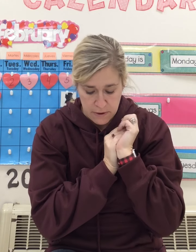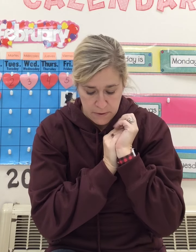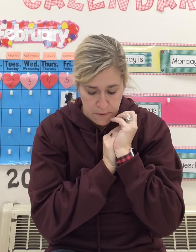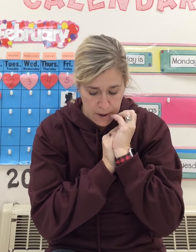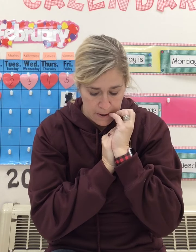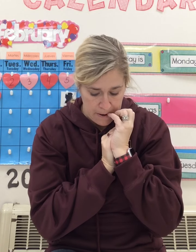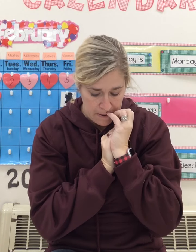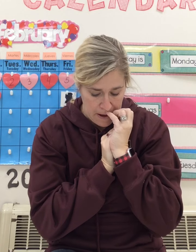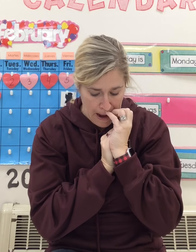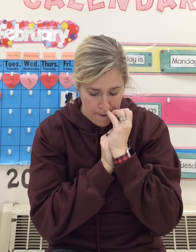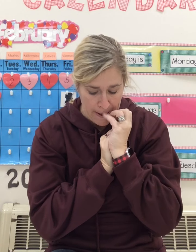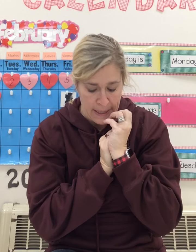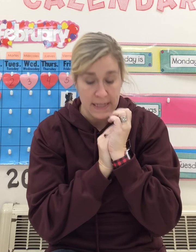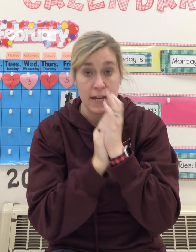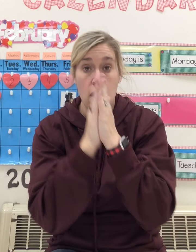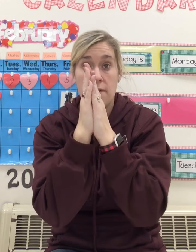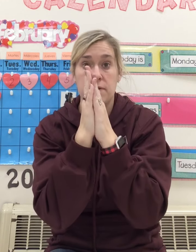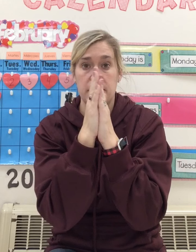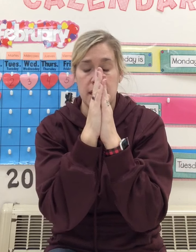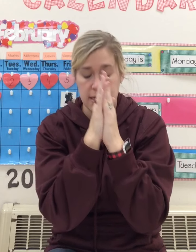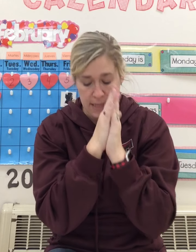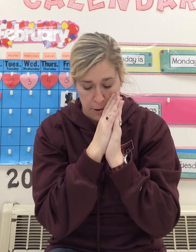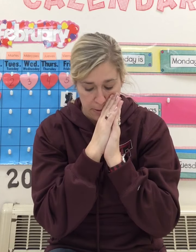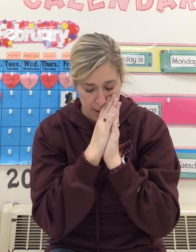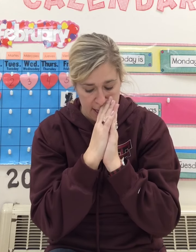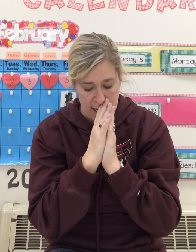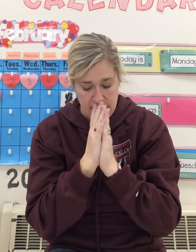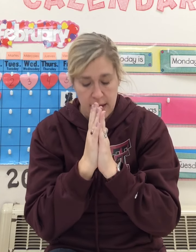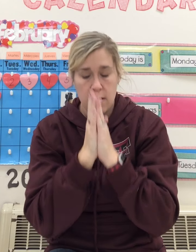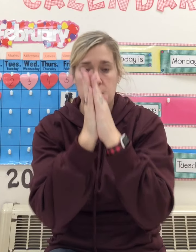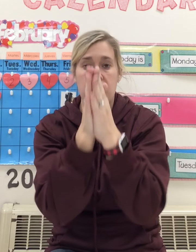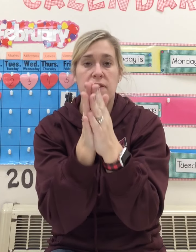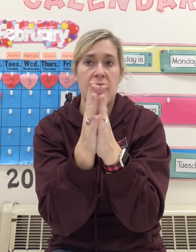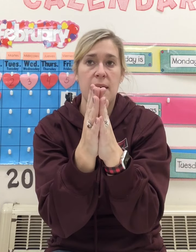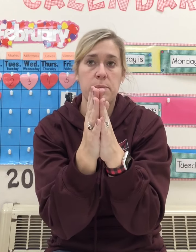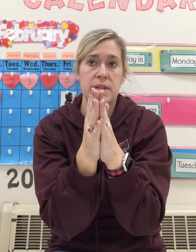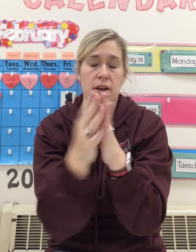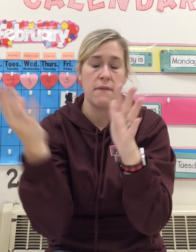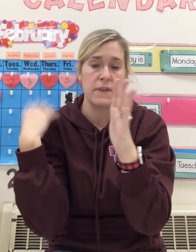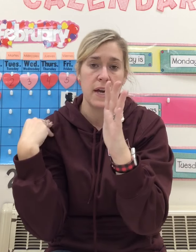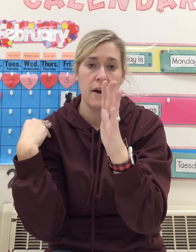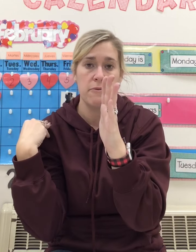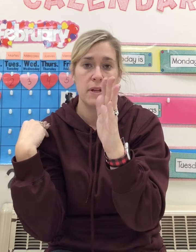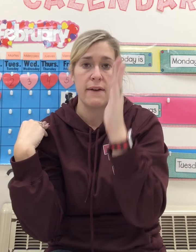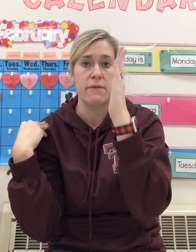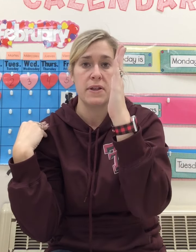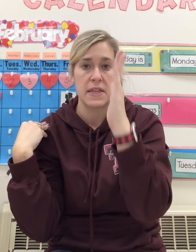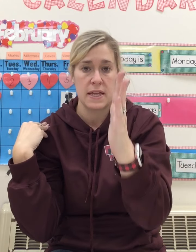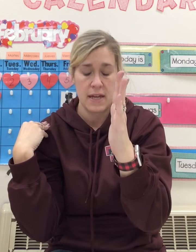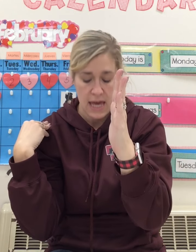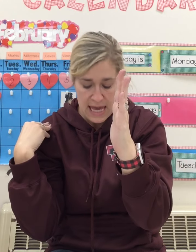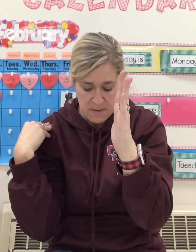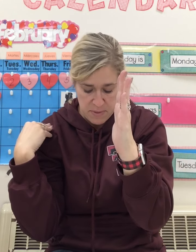Good work. Now we're going to take off the beginning sound. Ready? We have Cape. Take off the Cup. We're left with Ape.